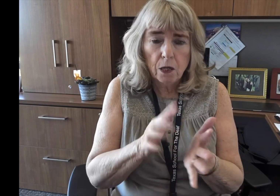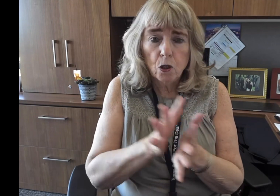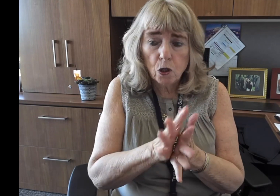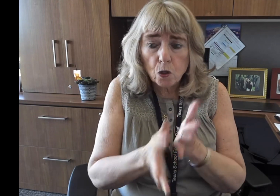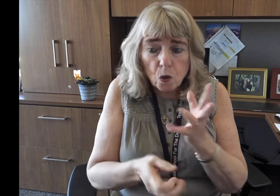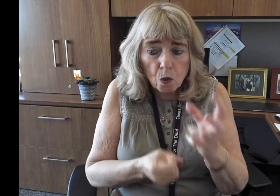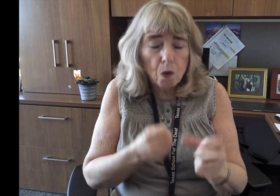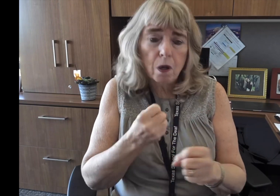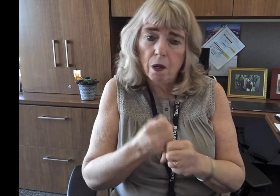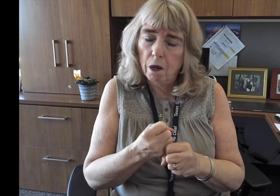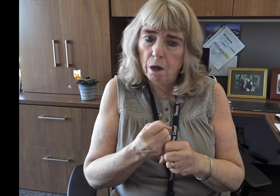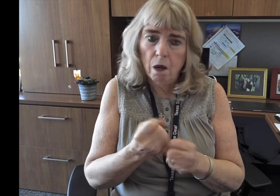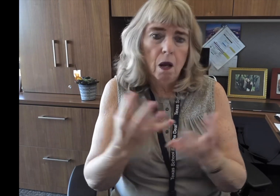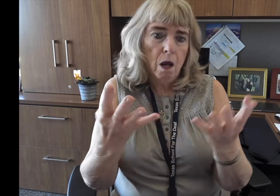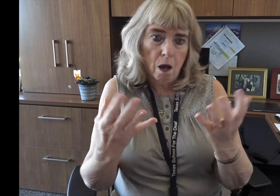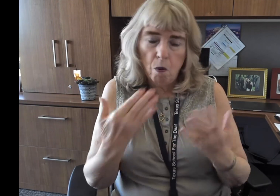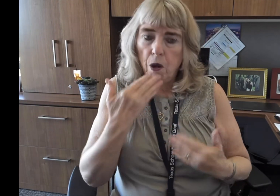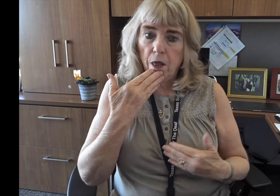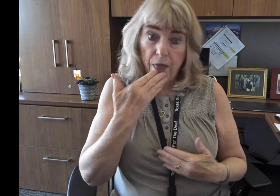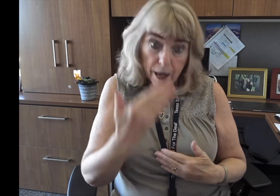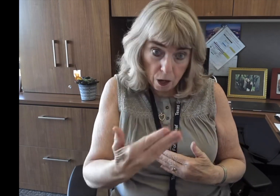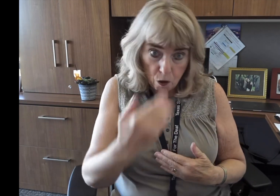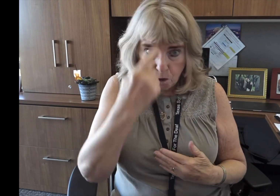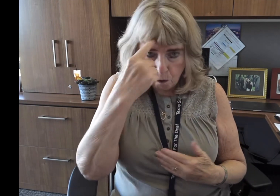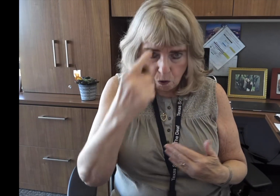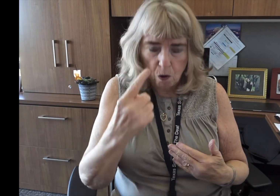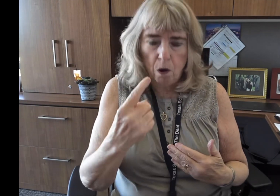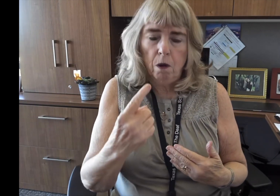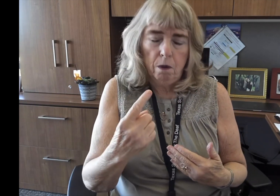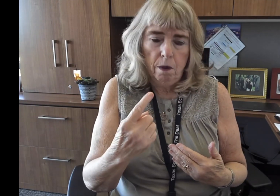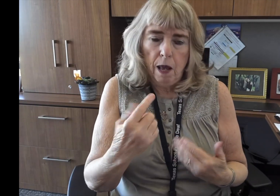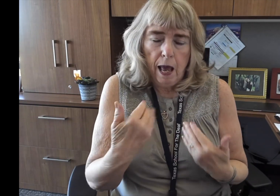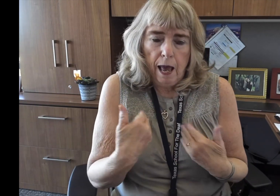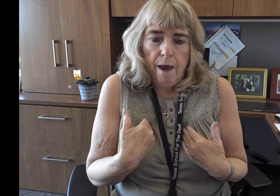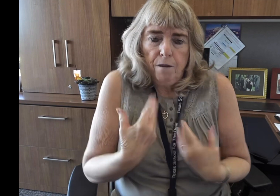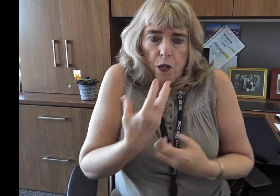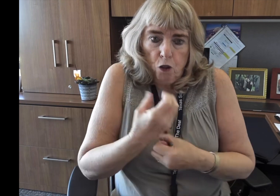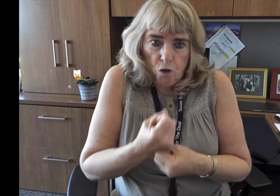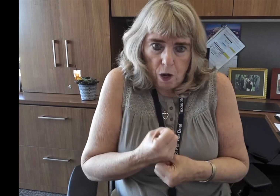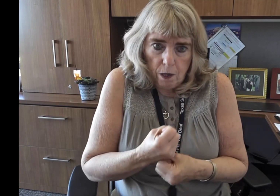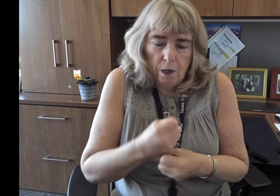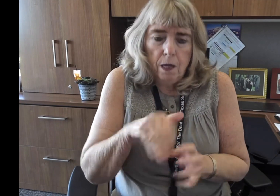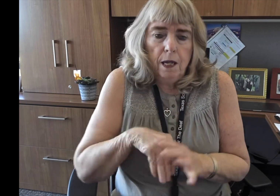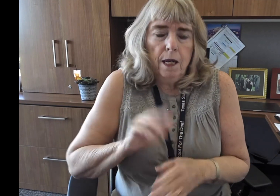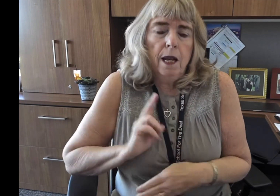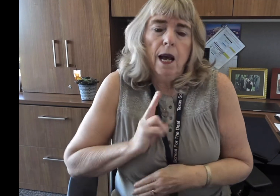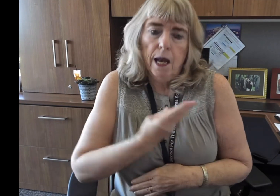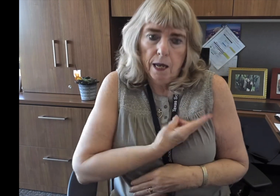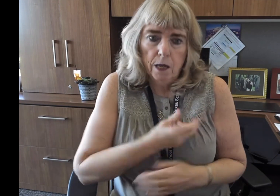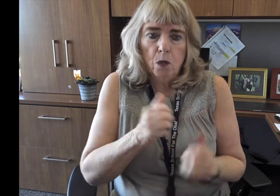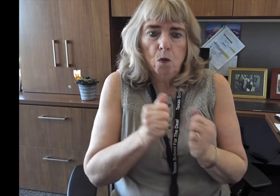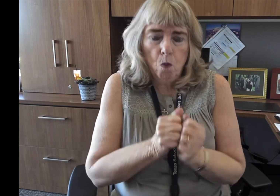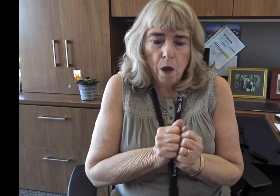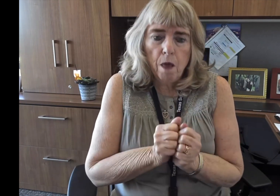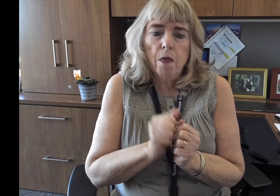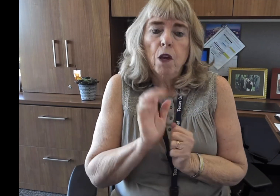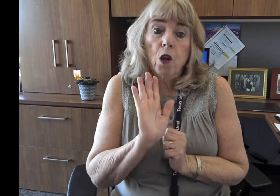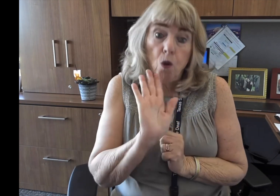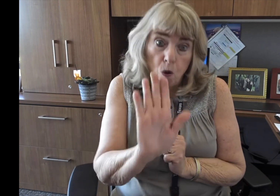As we approach the end of this school year, I want to thank you for having